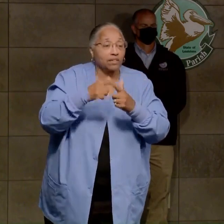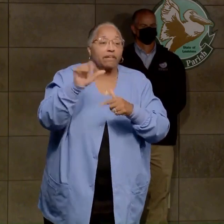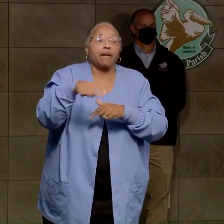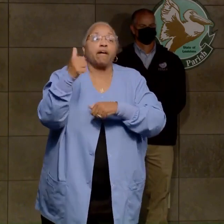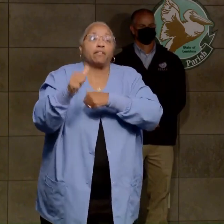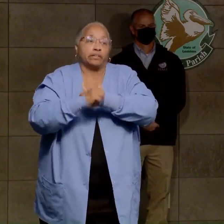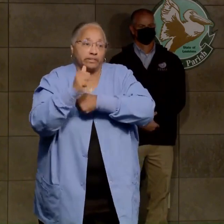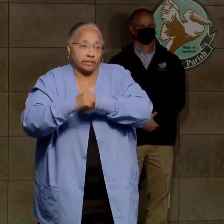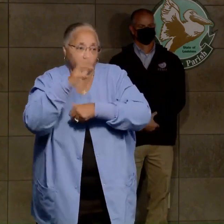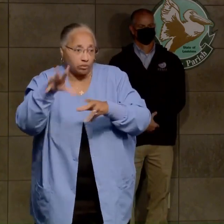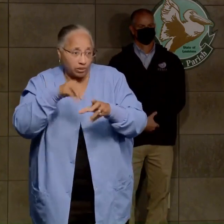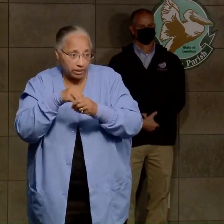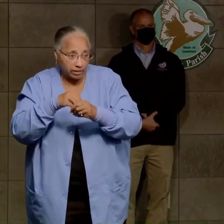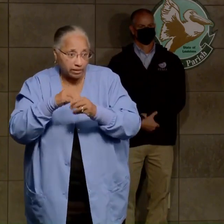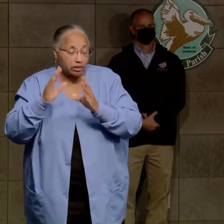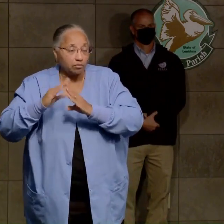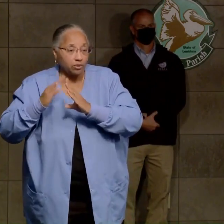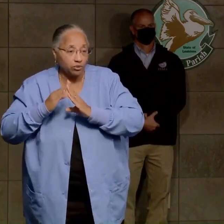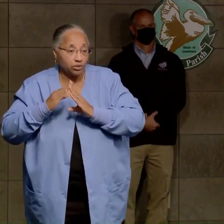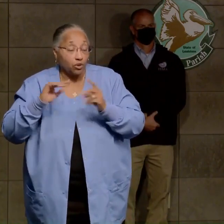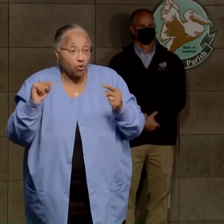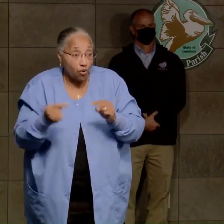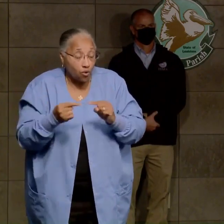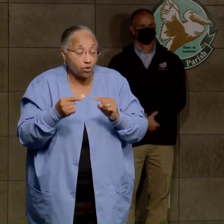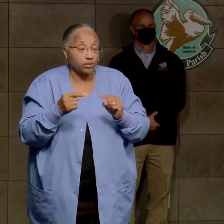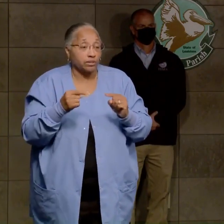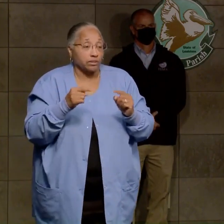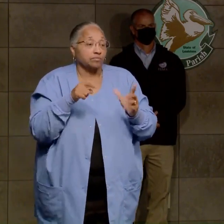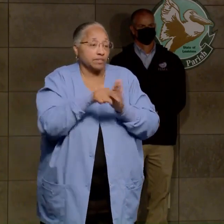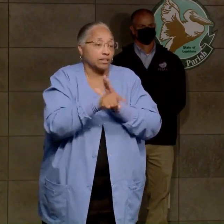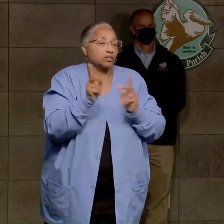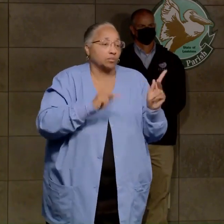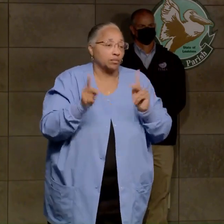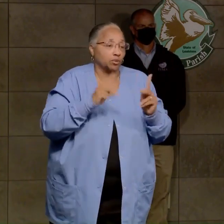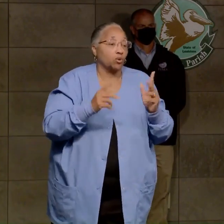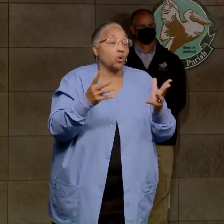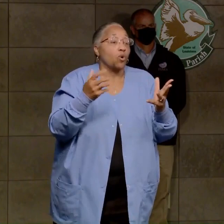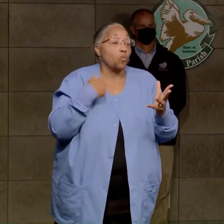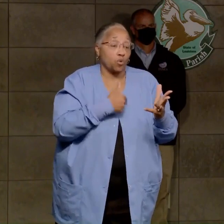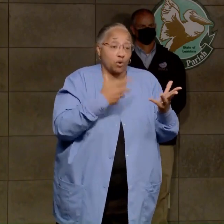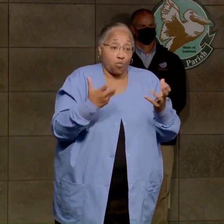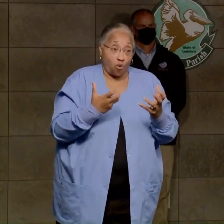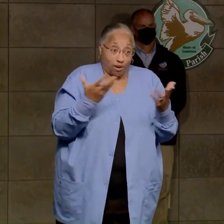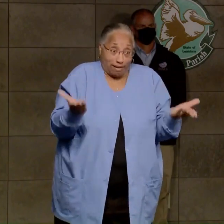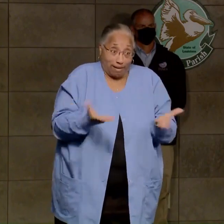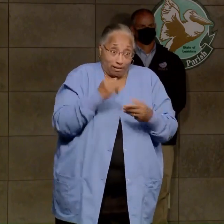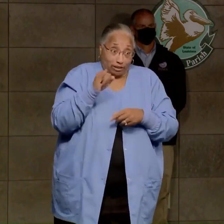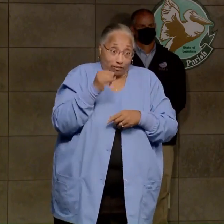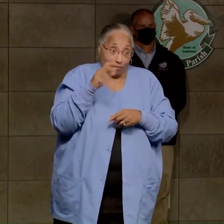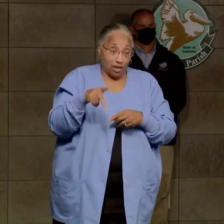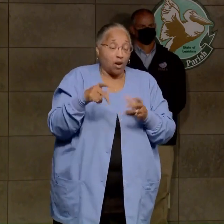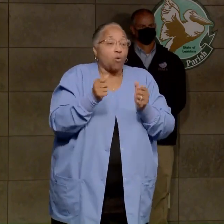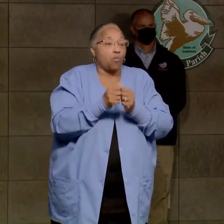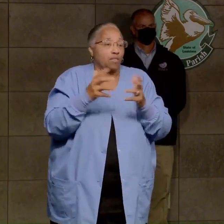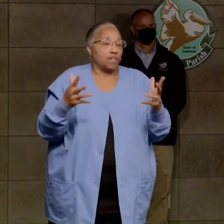community injures or hurts people. We want to get through this storm in Jefferson Parish without any major injury or death, and we're still in the